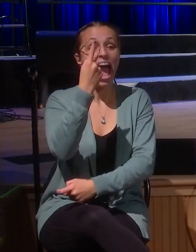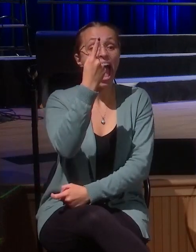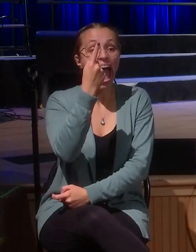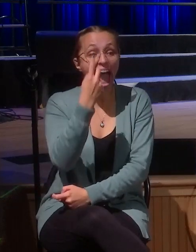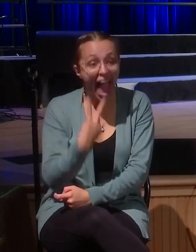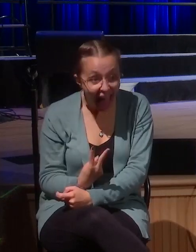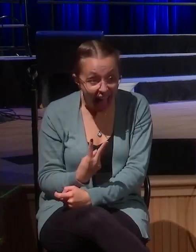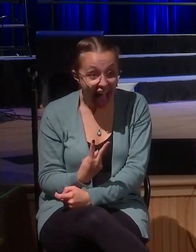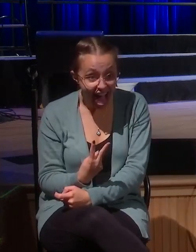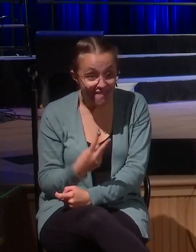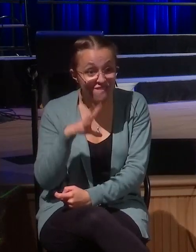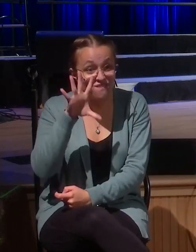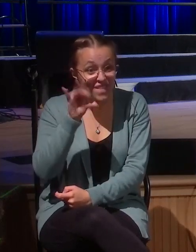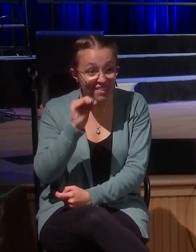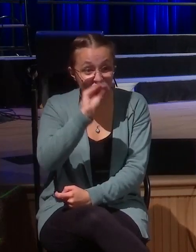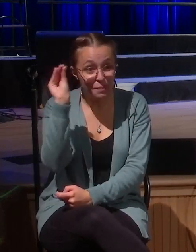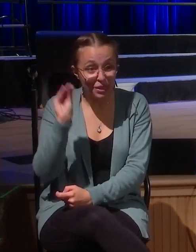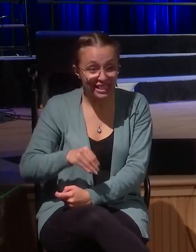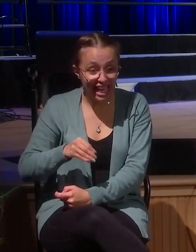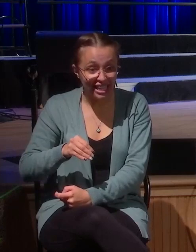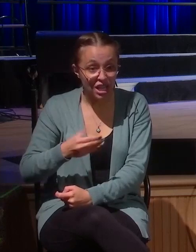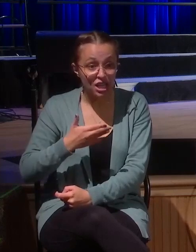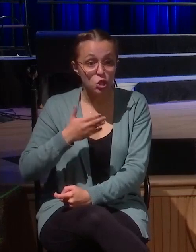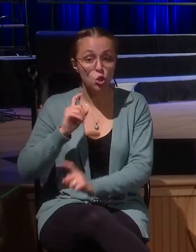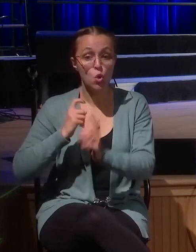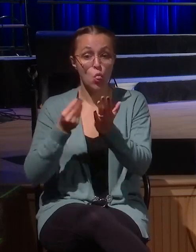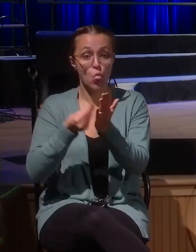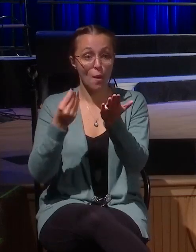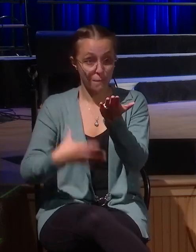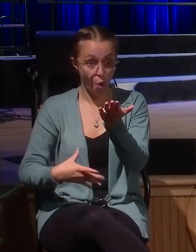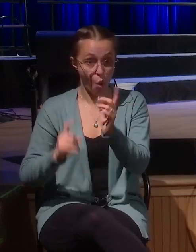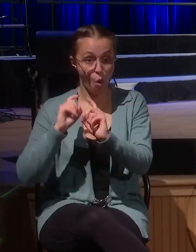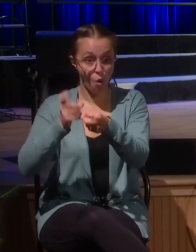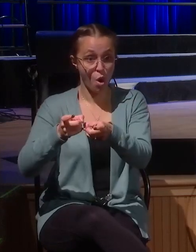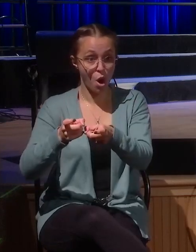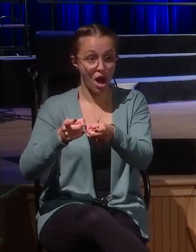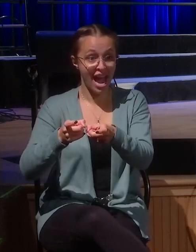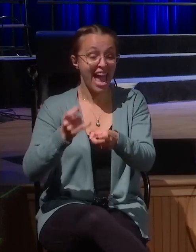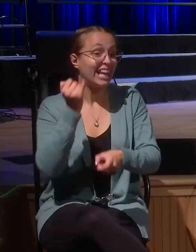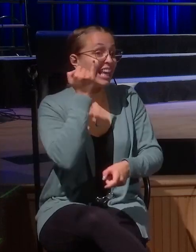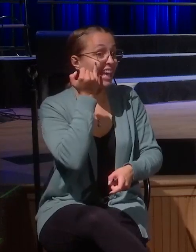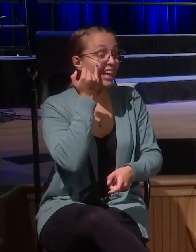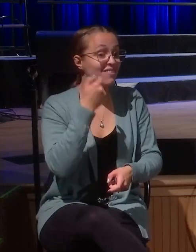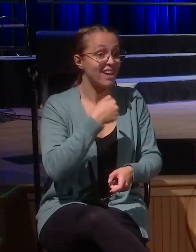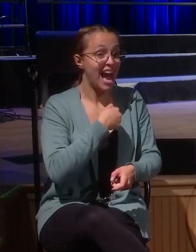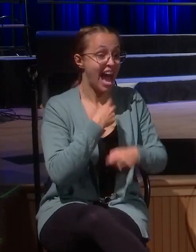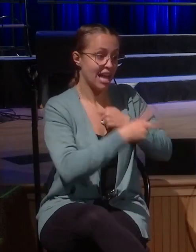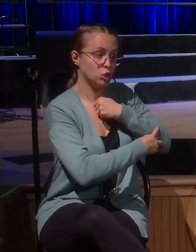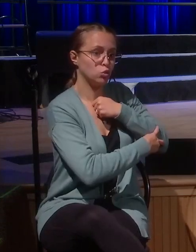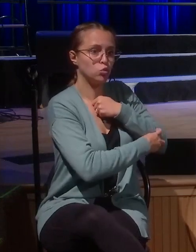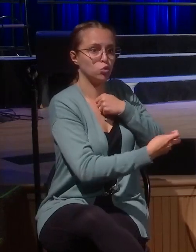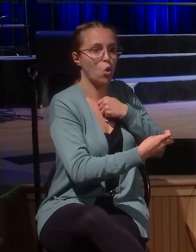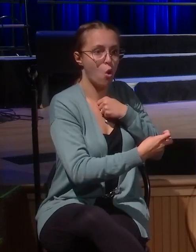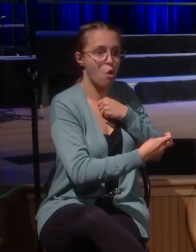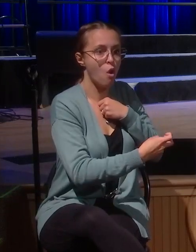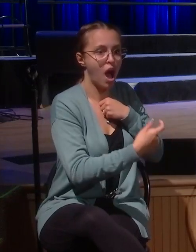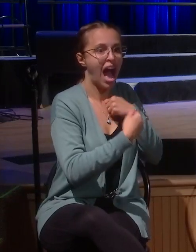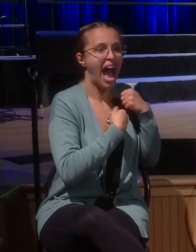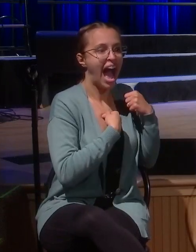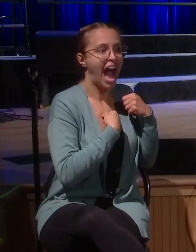whoever I cheated out of anything, I'm not going to give them just back their money, but four times what I stole from them. Which under Torah law probably would have